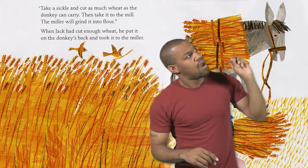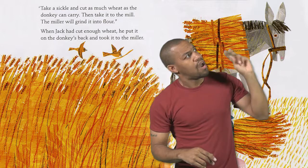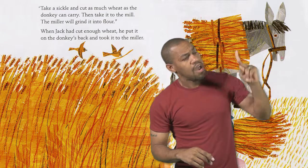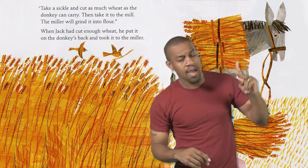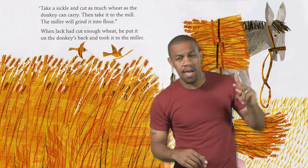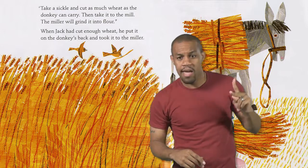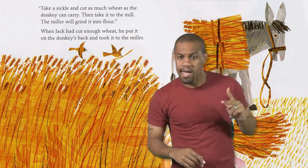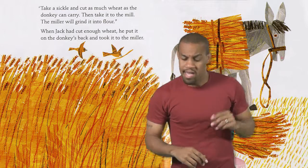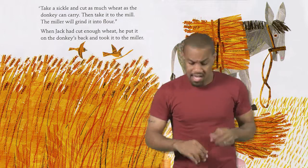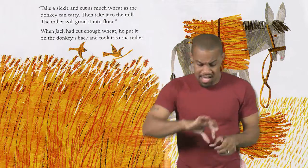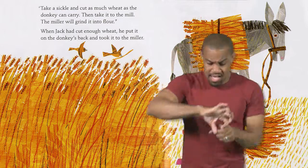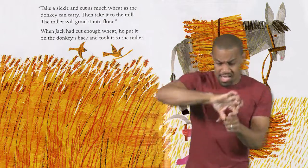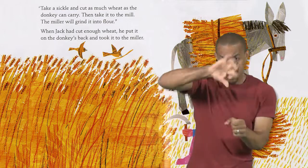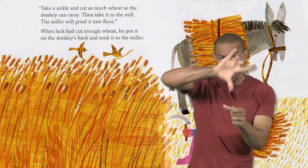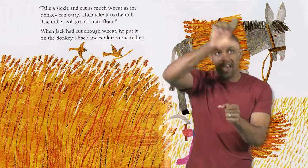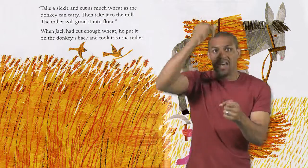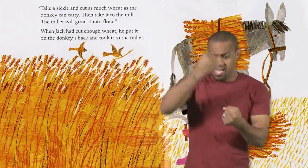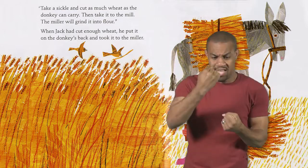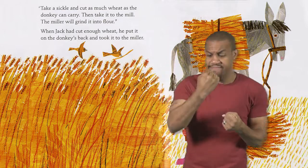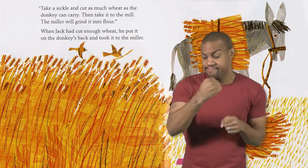The miller will grind it into flour